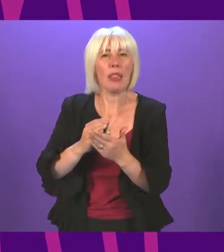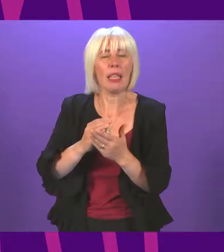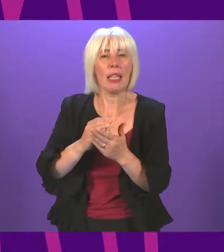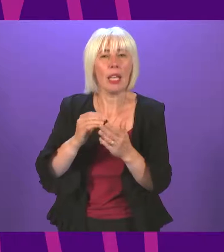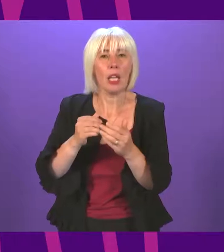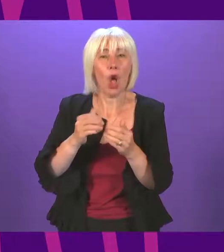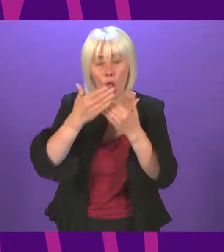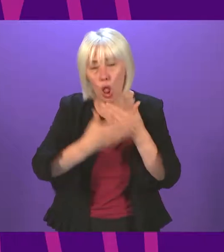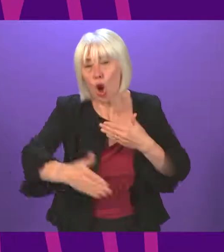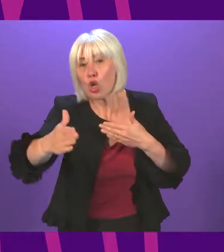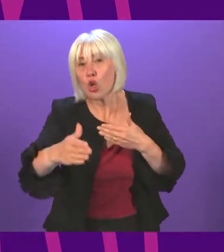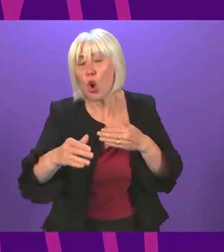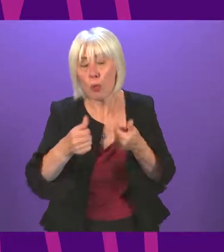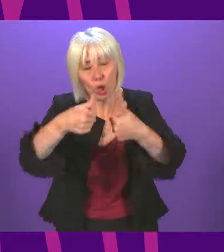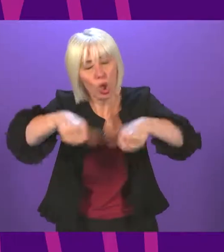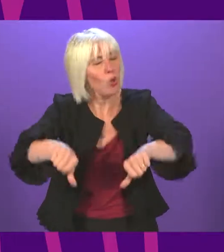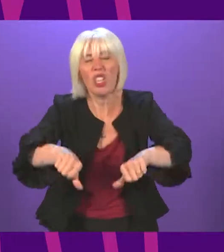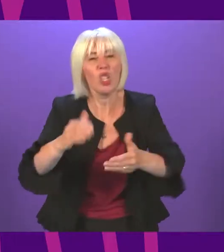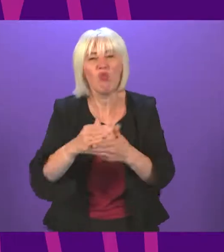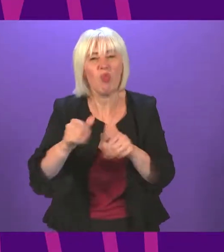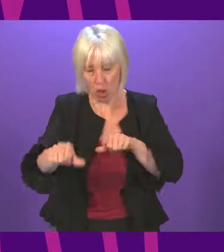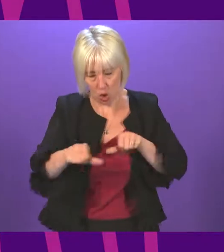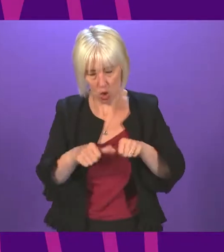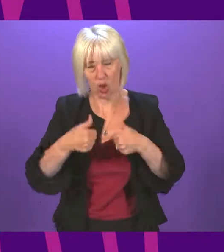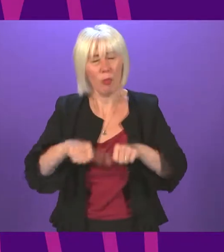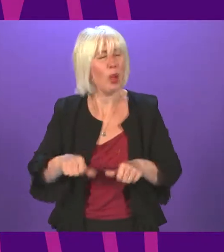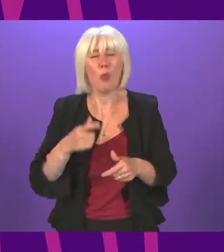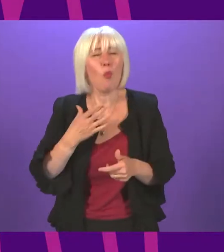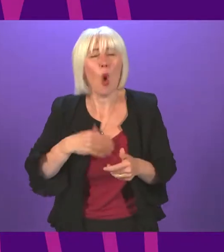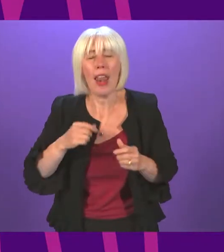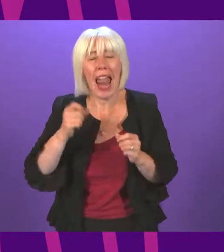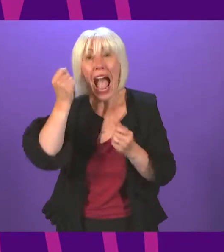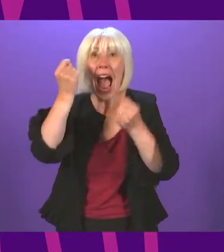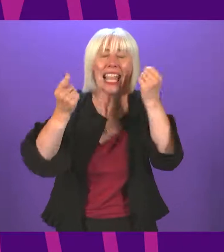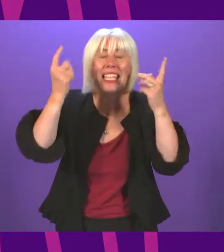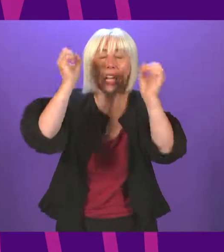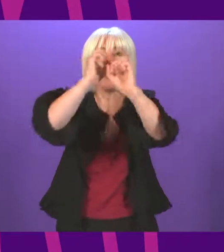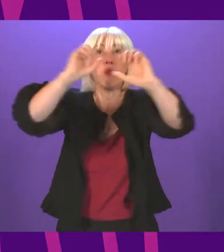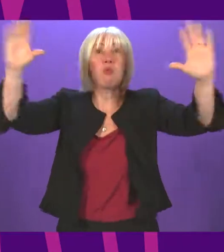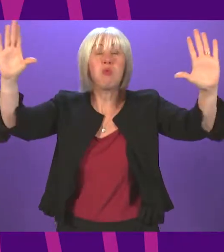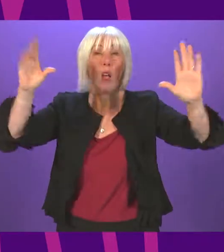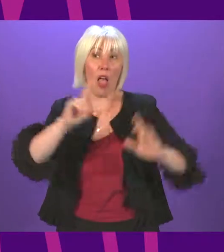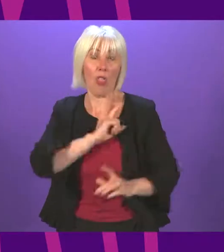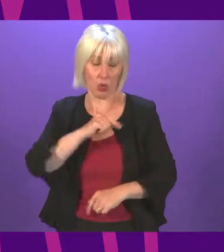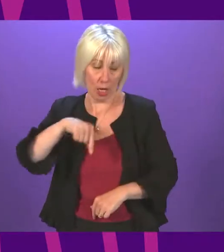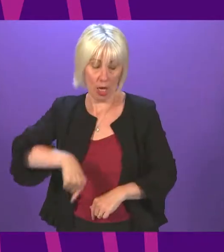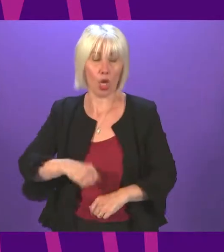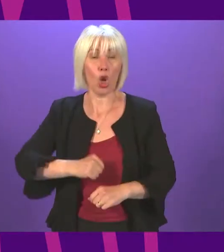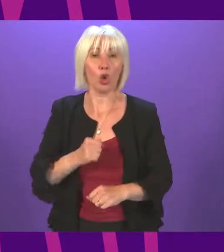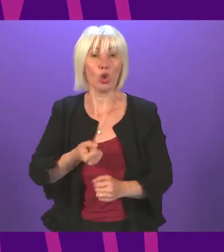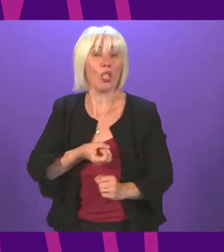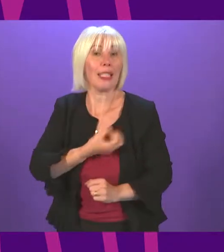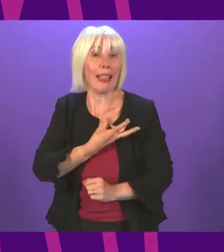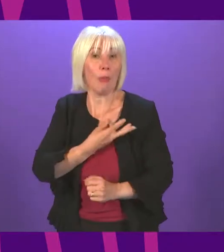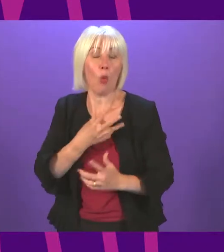or self-congratulating government. They want big ideas. And that's why Scottish Labour has called for an ambitious jobs guarantee scheme